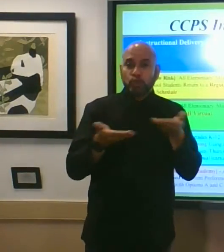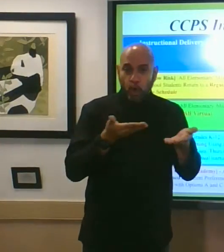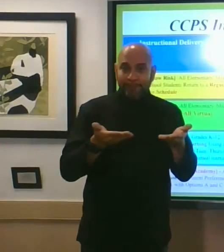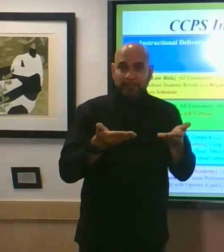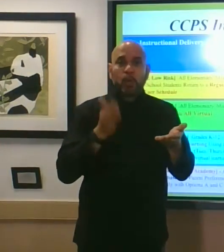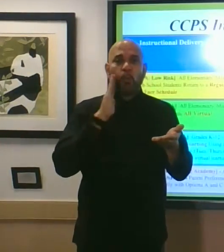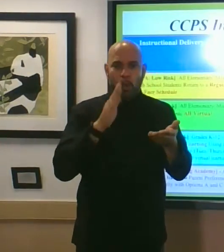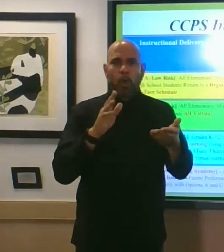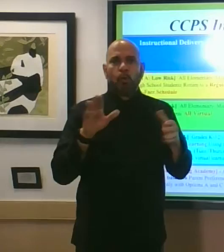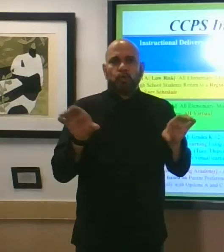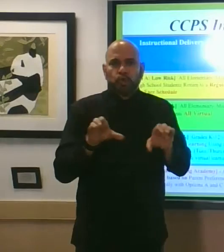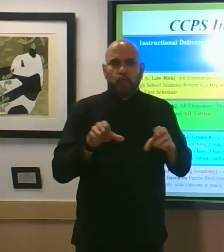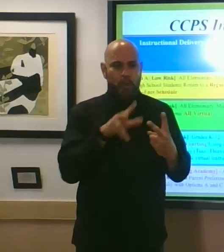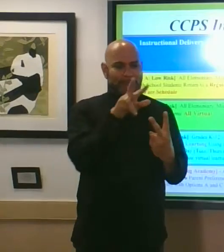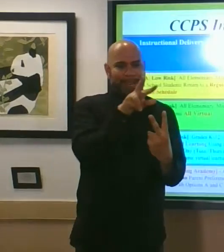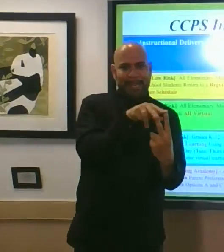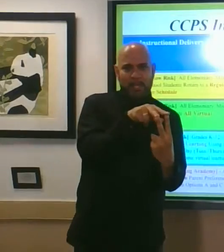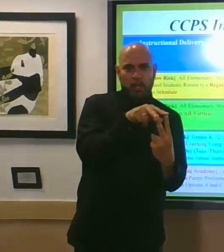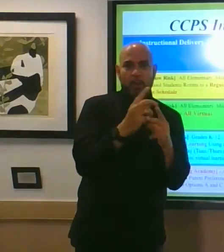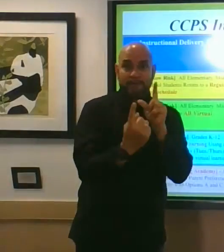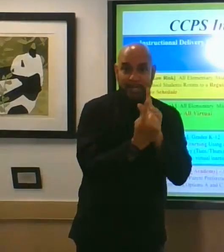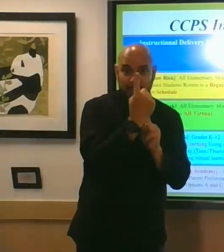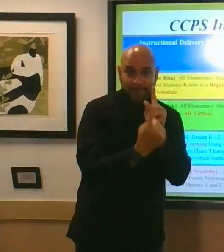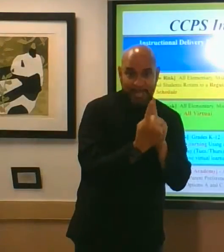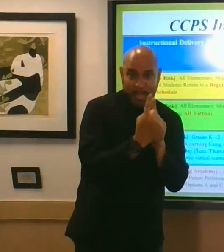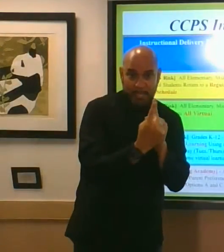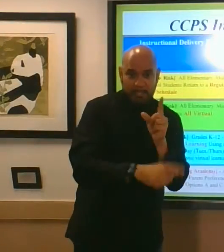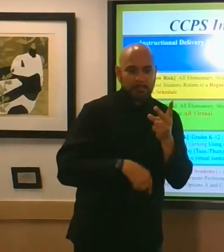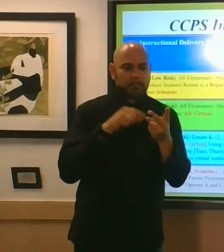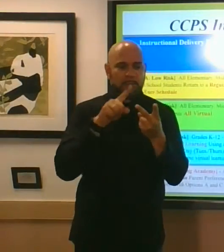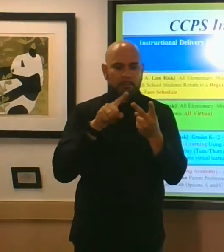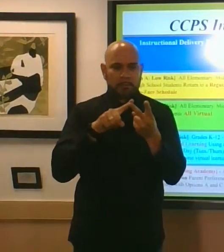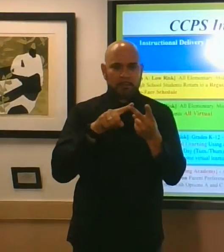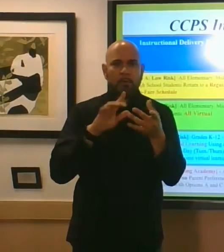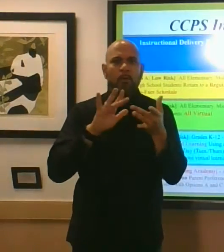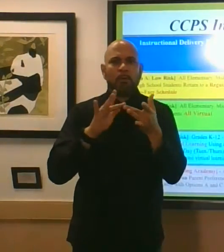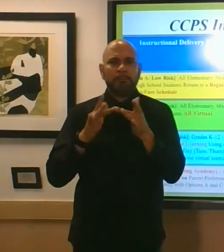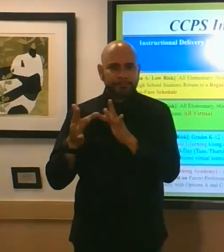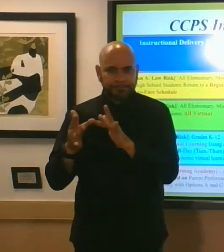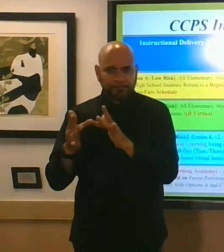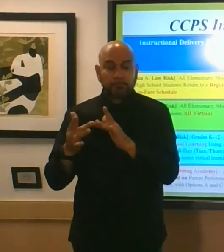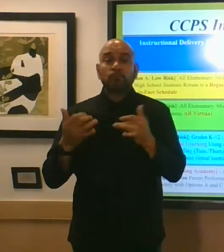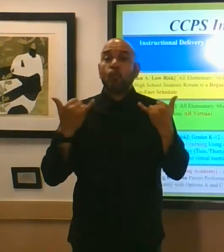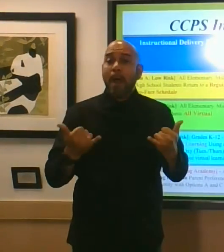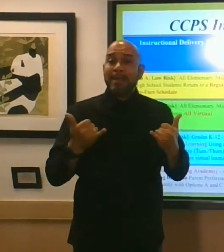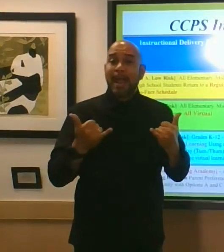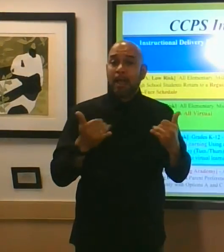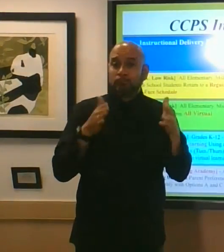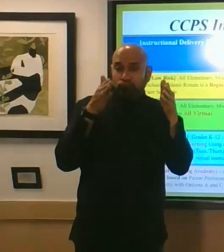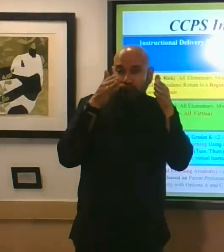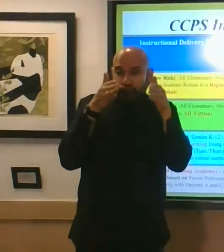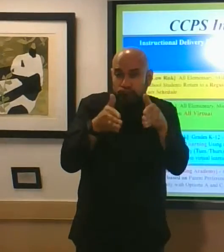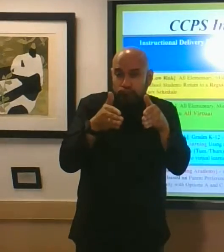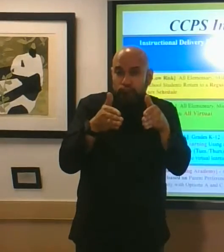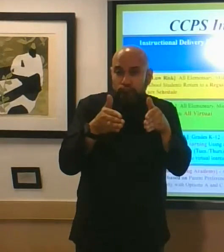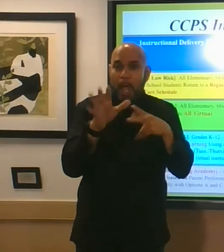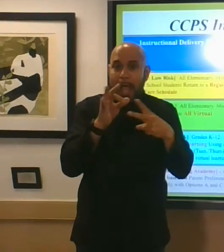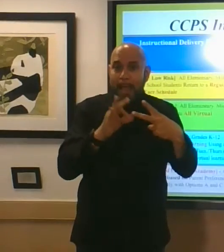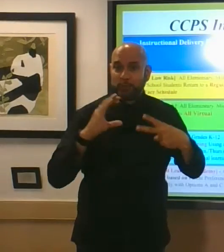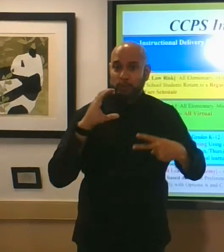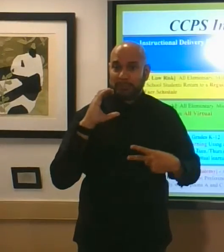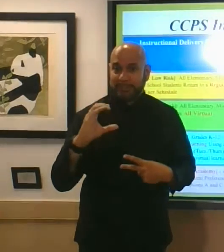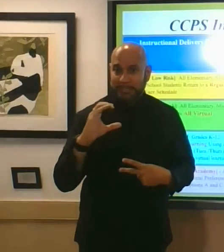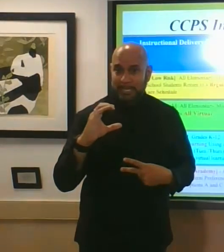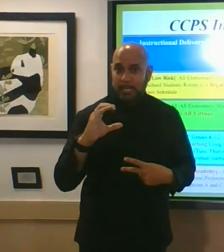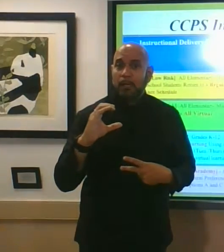face to face so if we do right now we're leaning toward option c which is a blend face to face monday and wednesdays or tuesday and